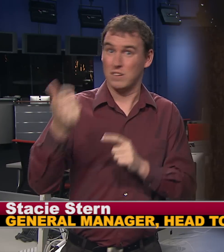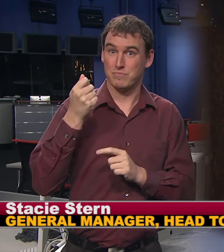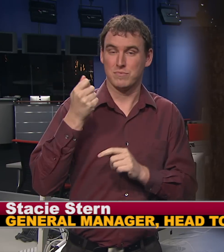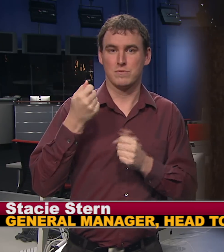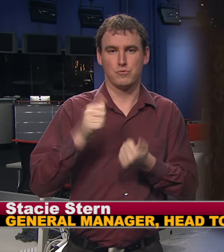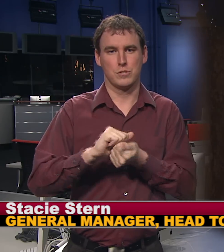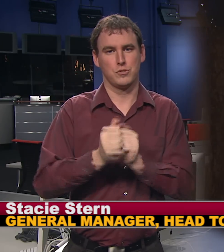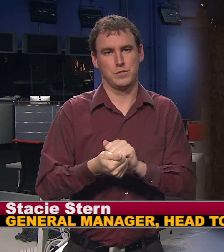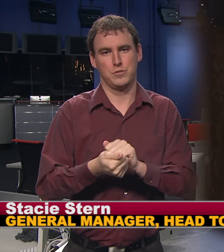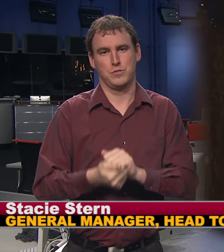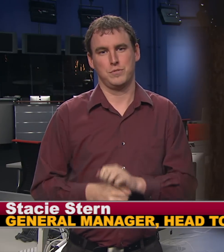to collect a prize on.